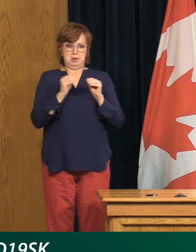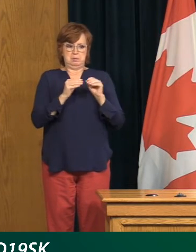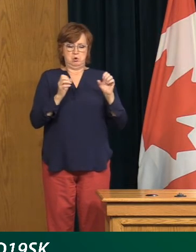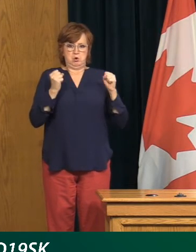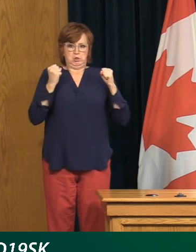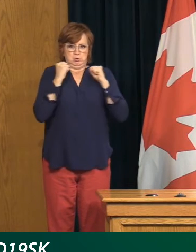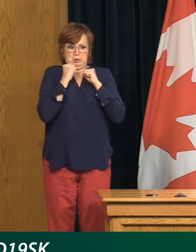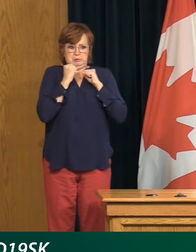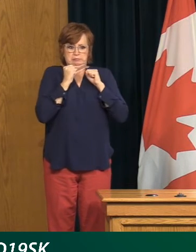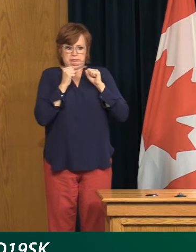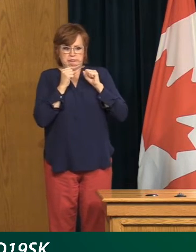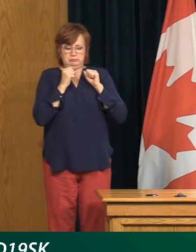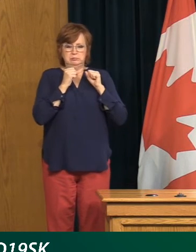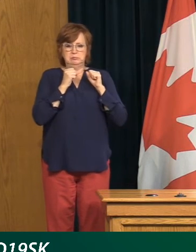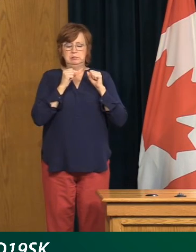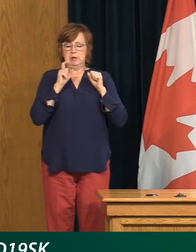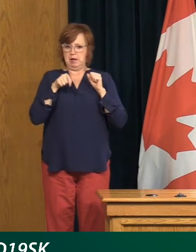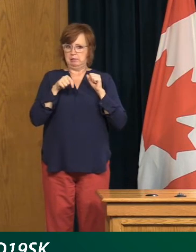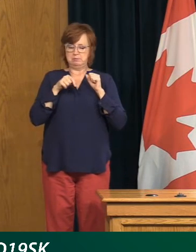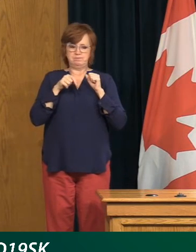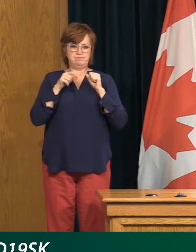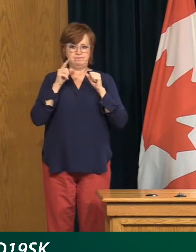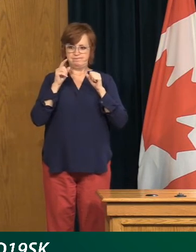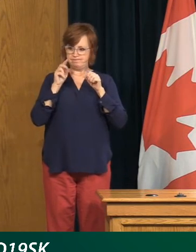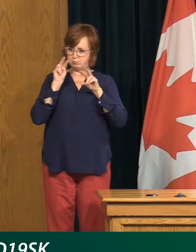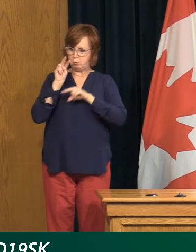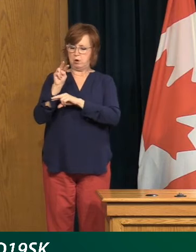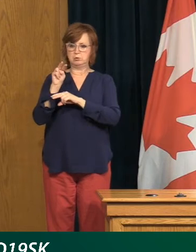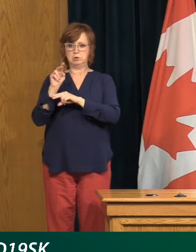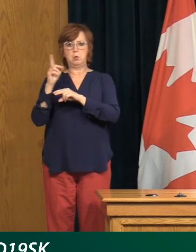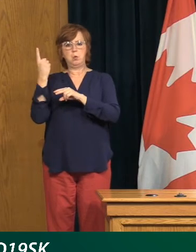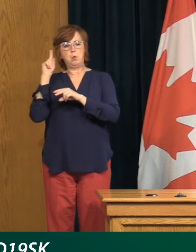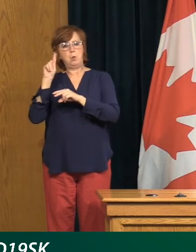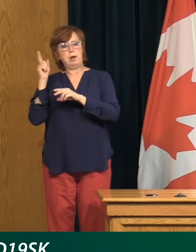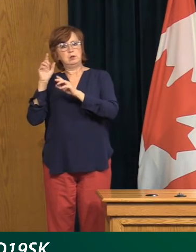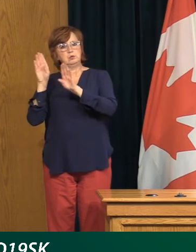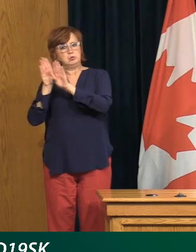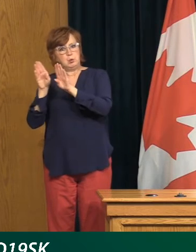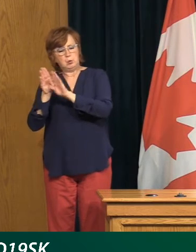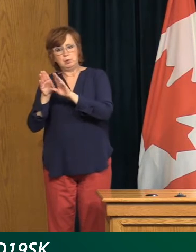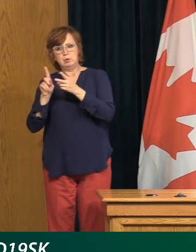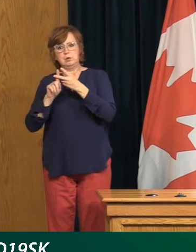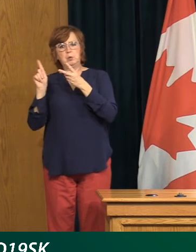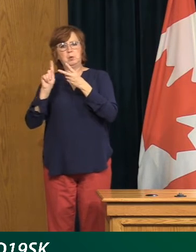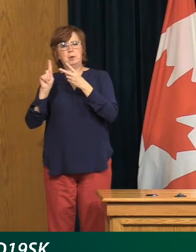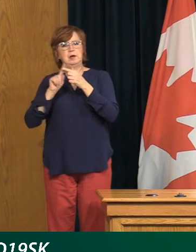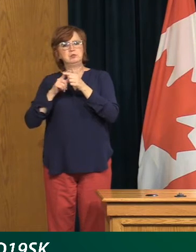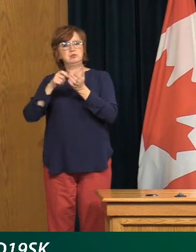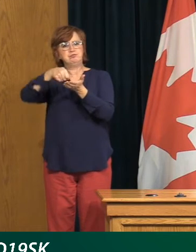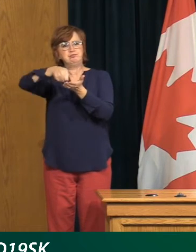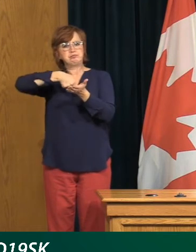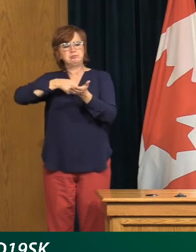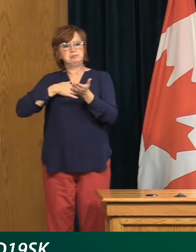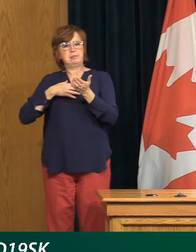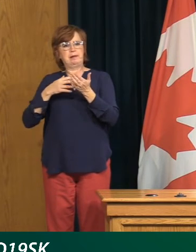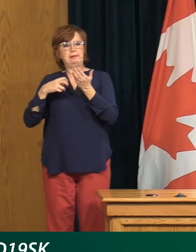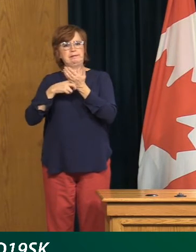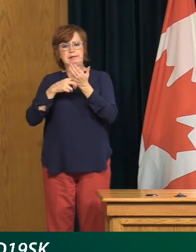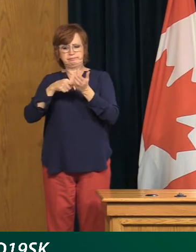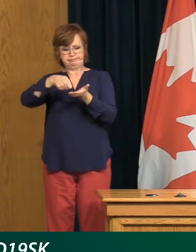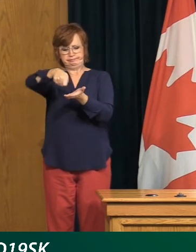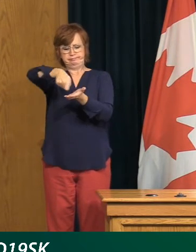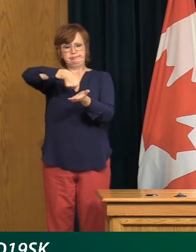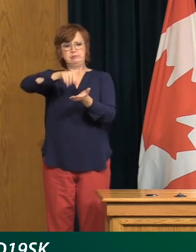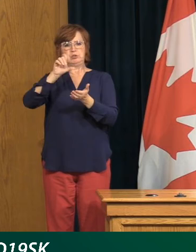you know, at entrance ways or check-ins where people may be congregating and just space those things out? And then people who visit gyms or other public